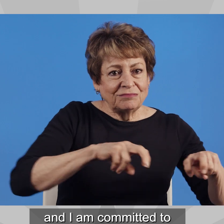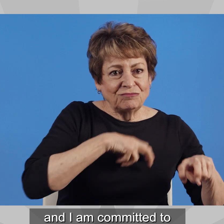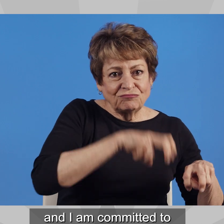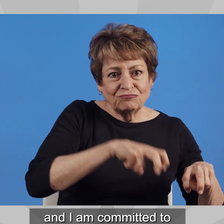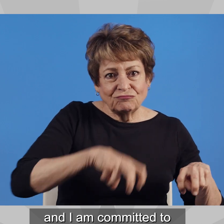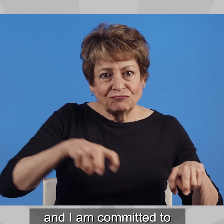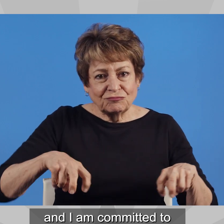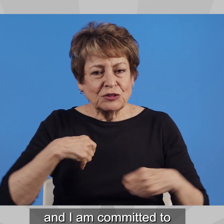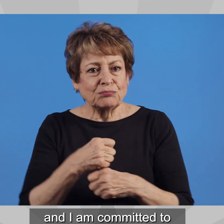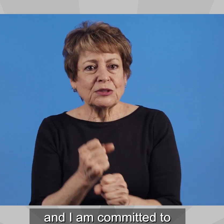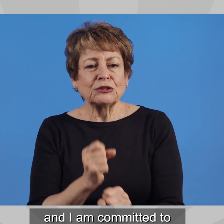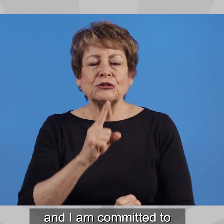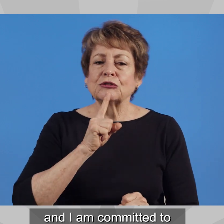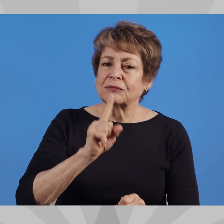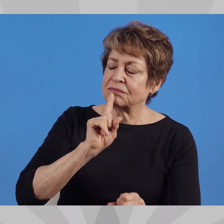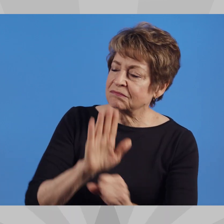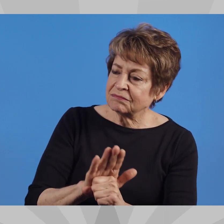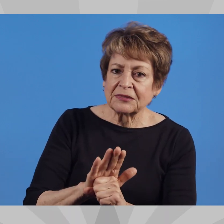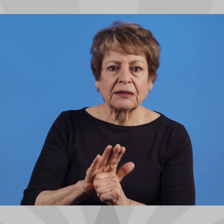to making a positive impact.